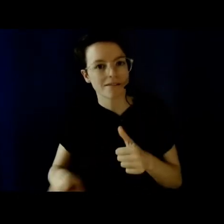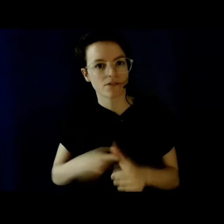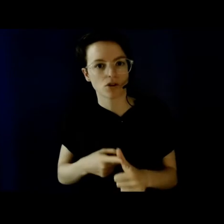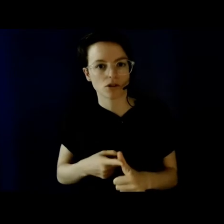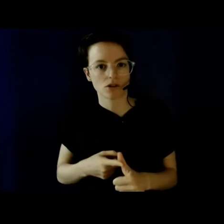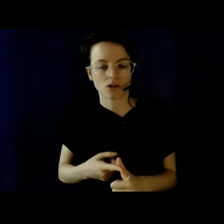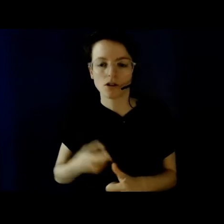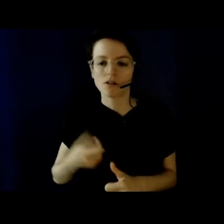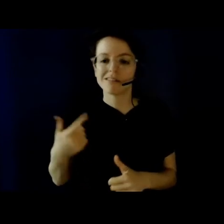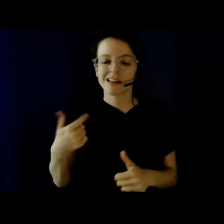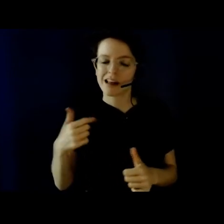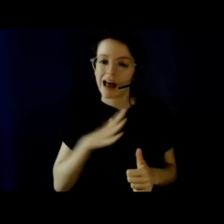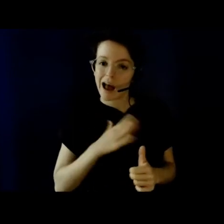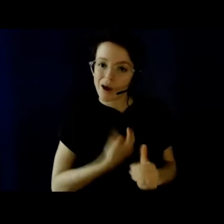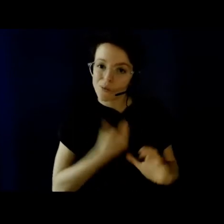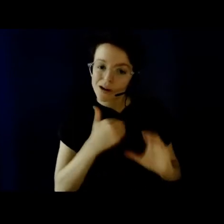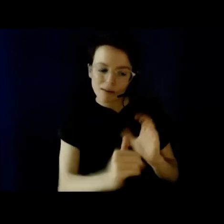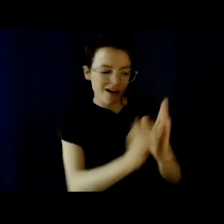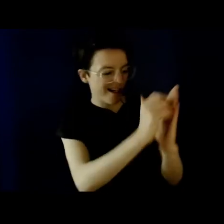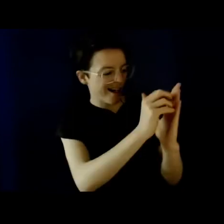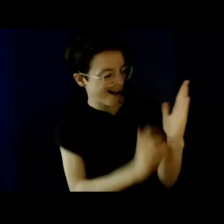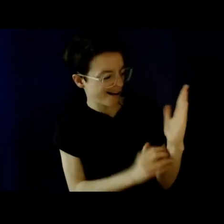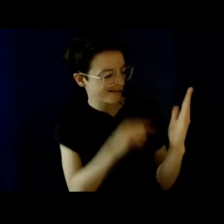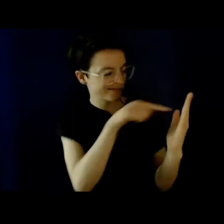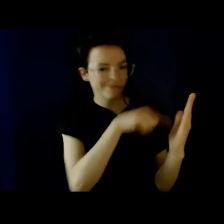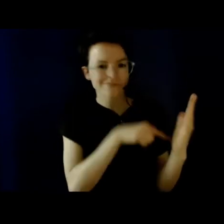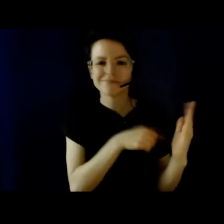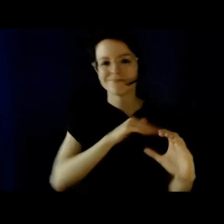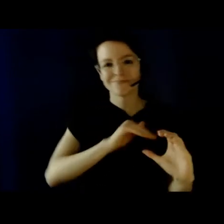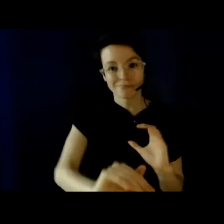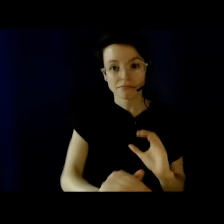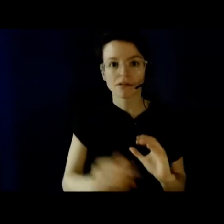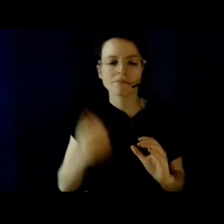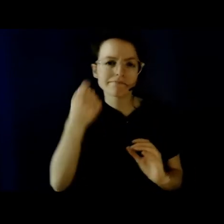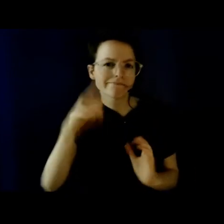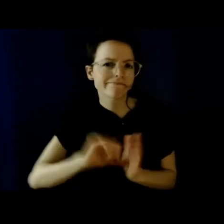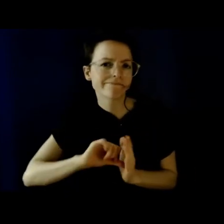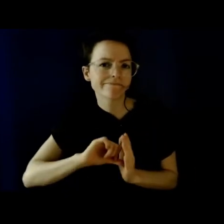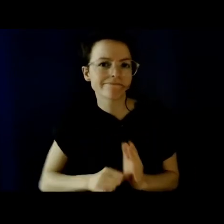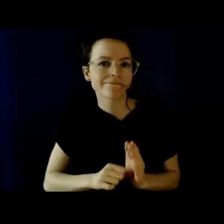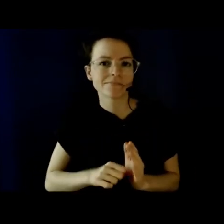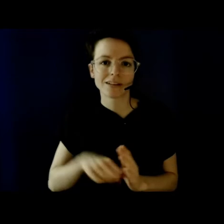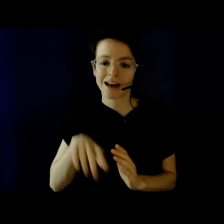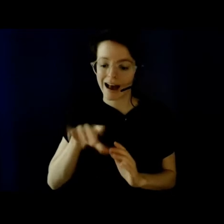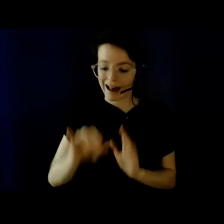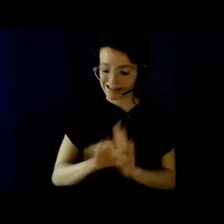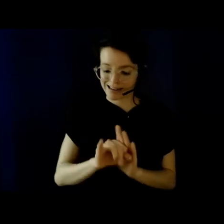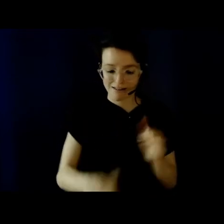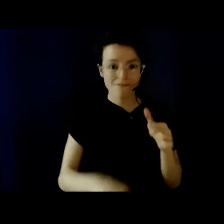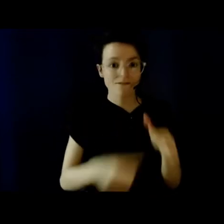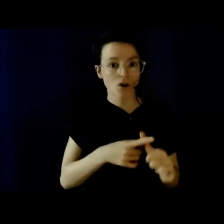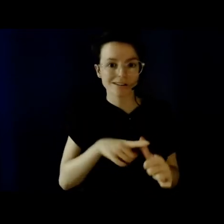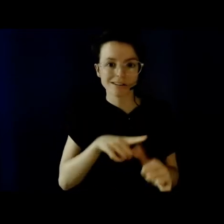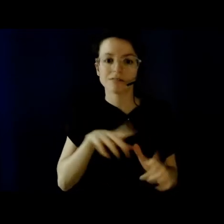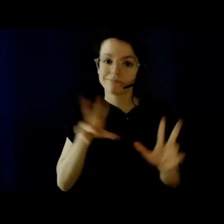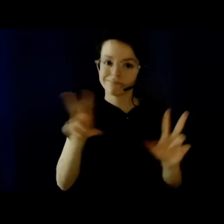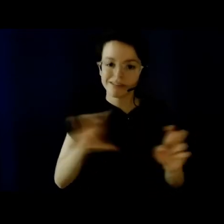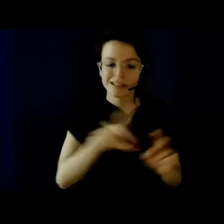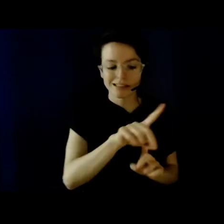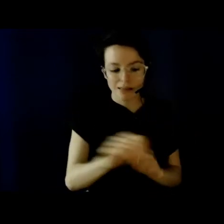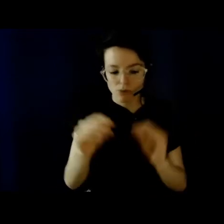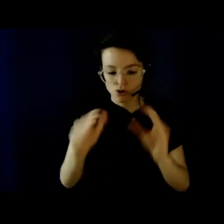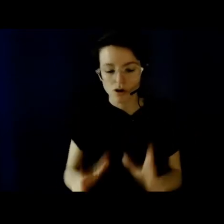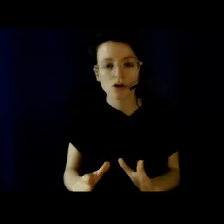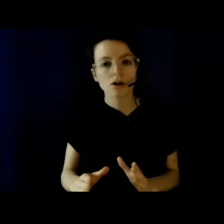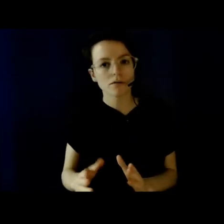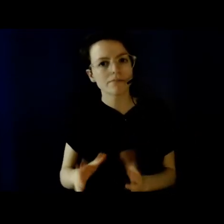observes the importance of disability as a social, cultural, and political identity. However, we also understand that not every disabled